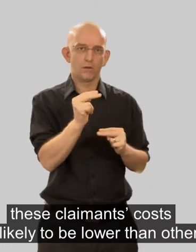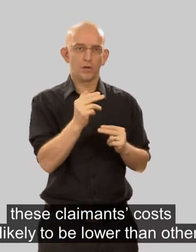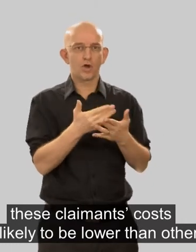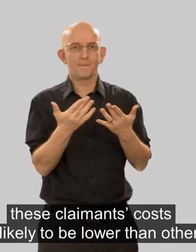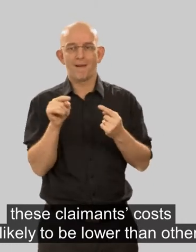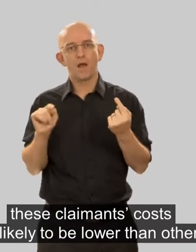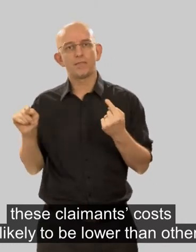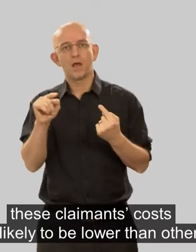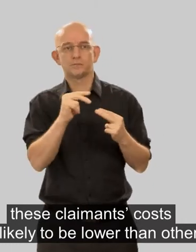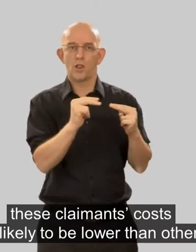others